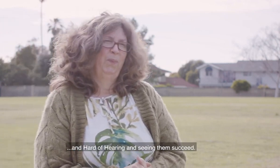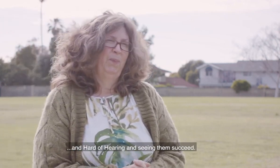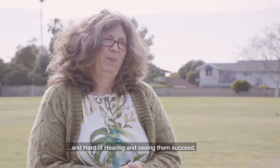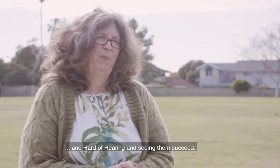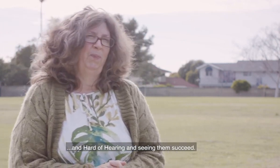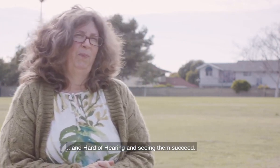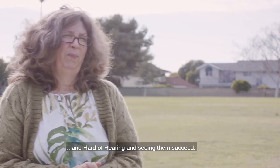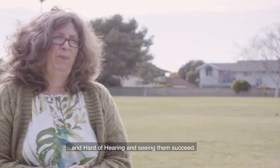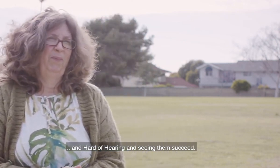and seeing them succeed.